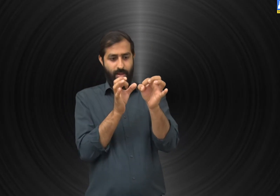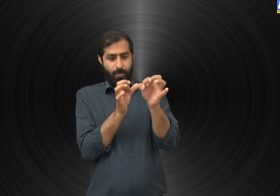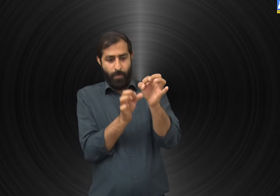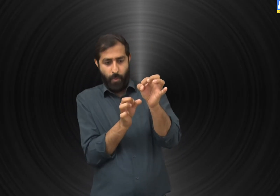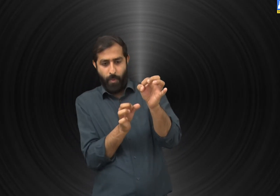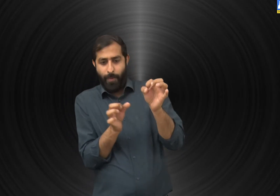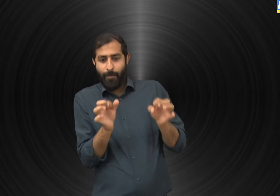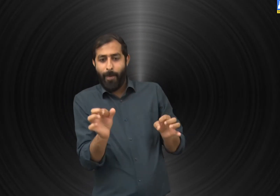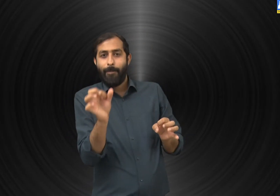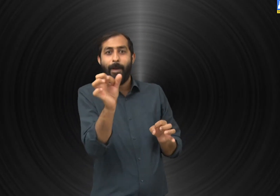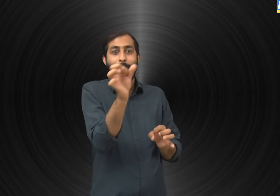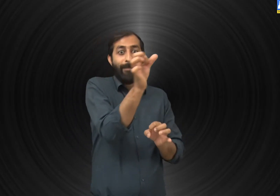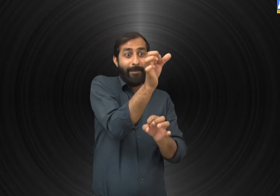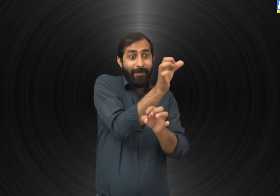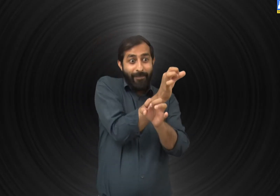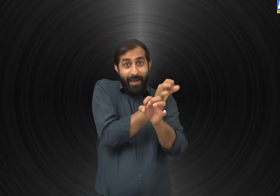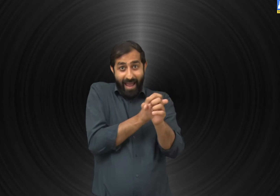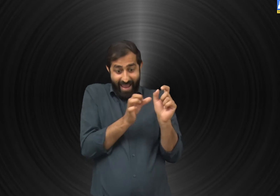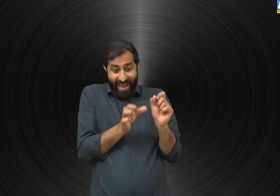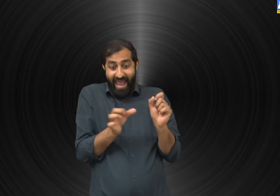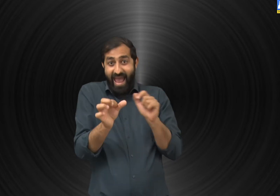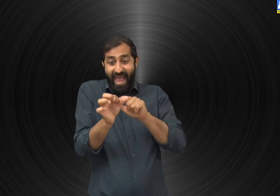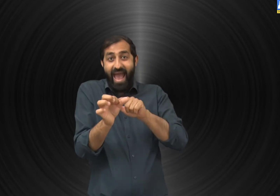and electrons.